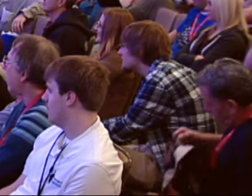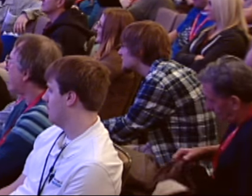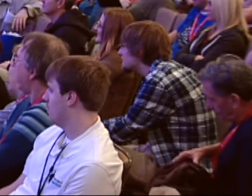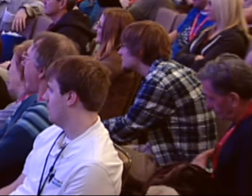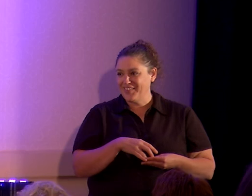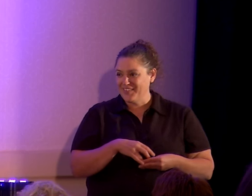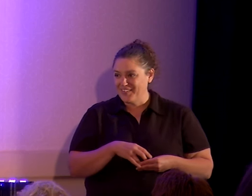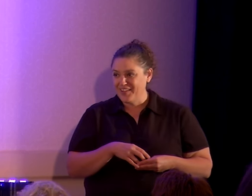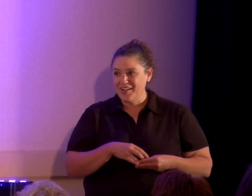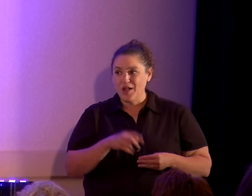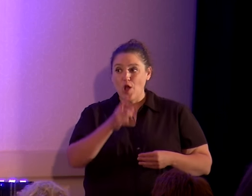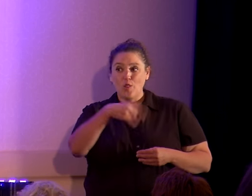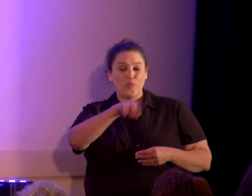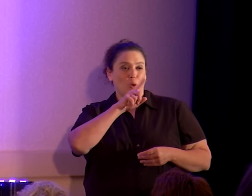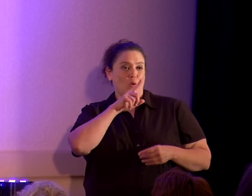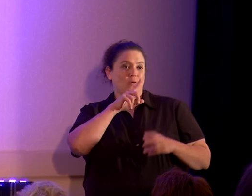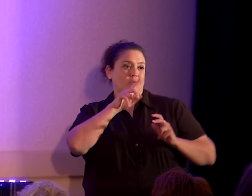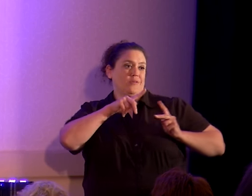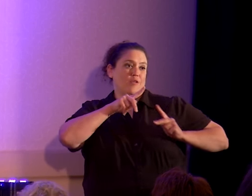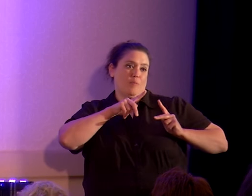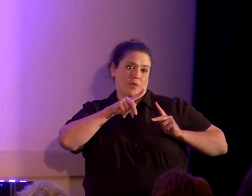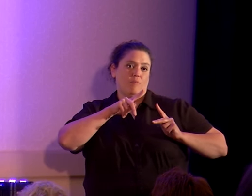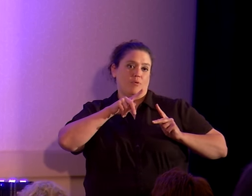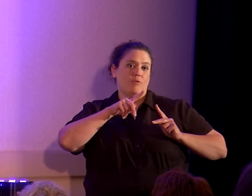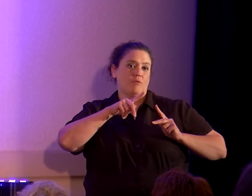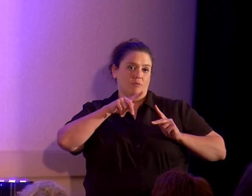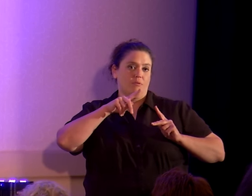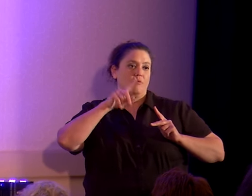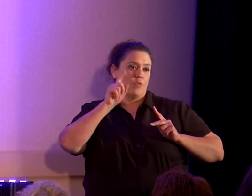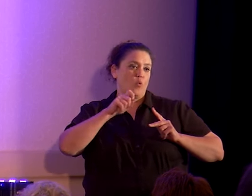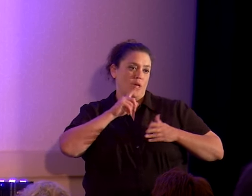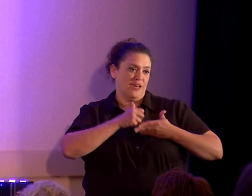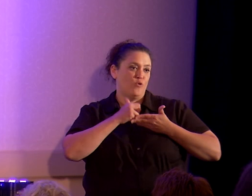Those are the people that we need to be helping.